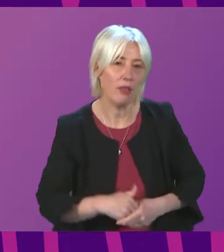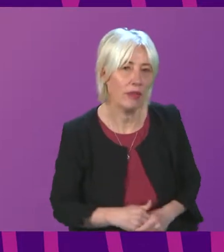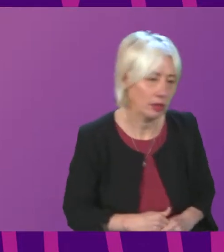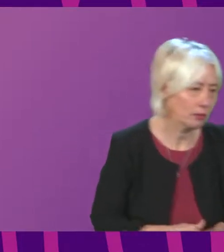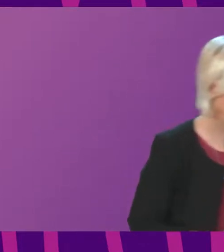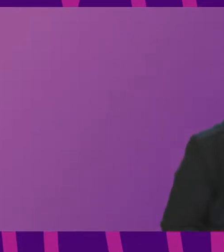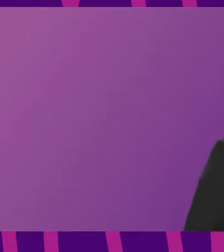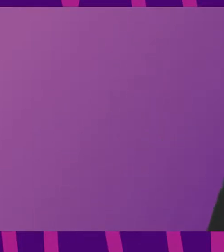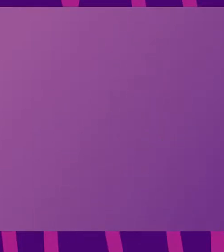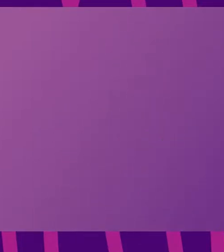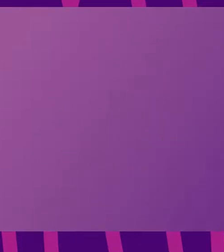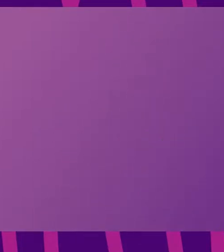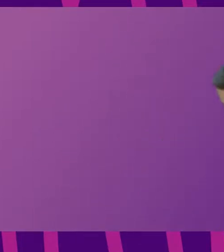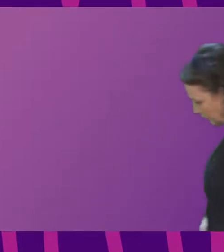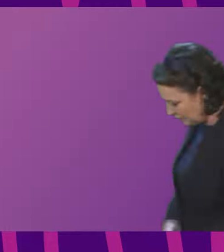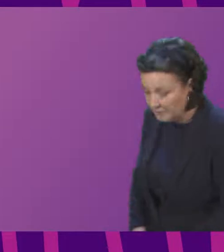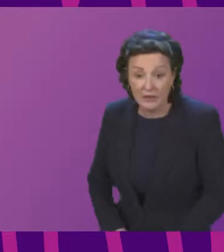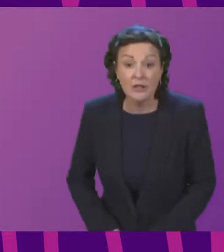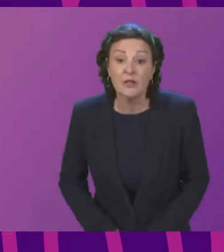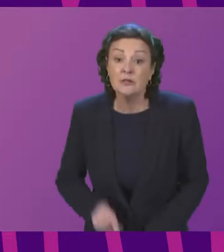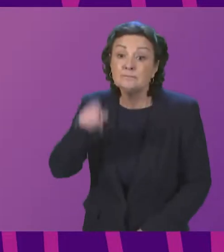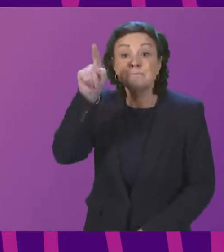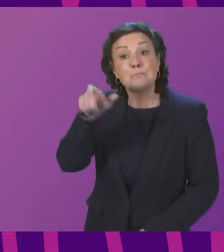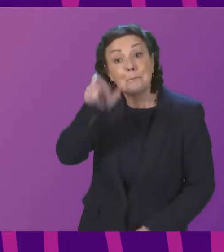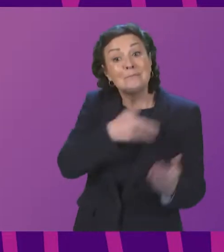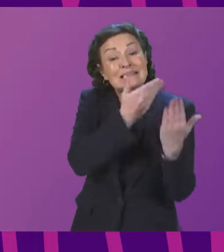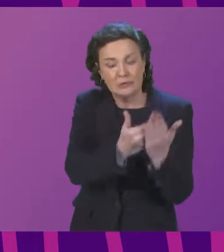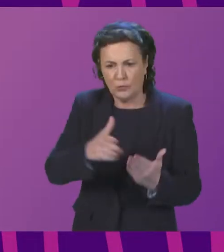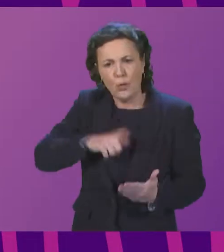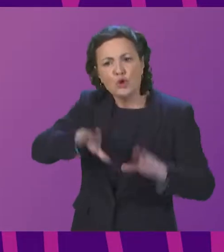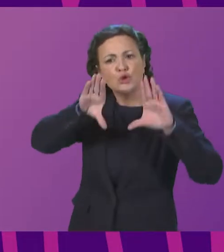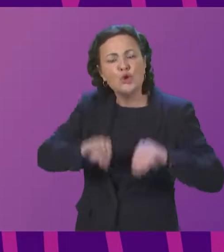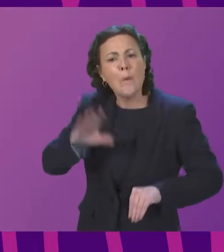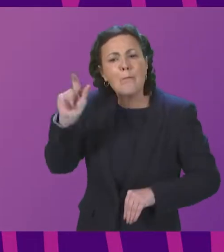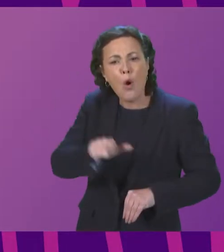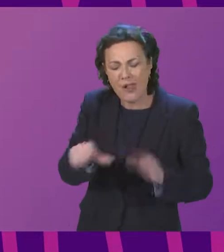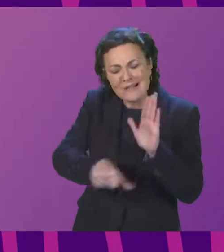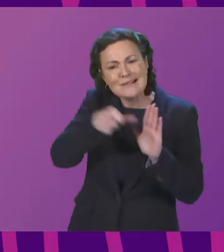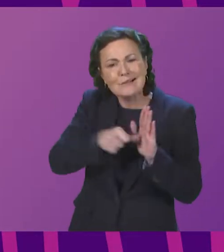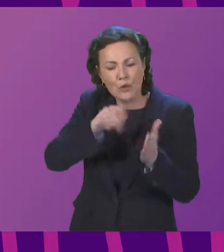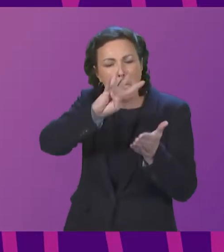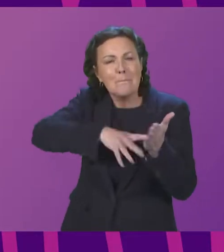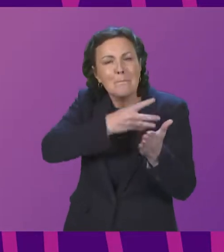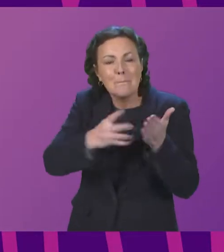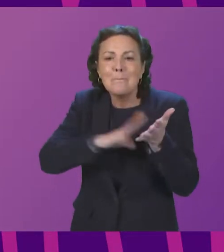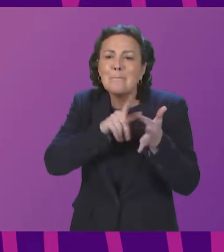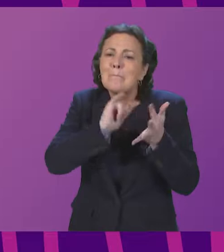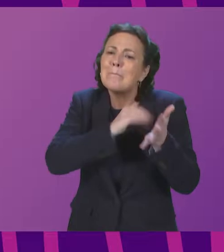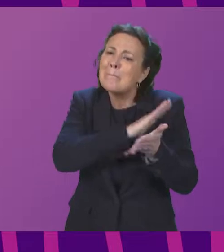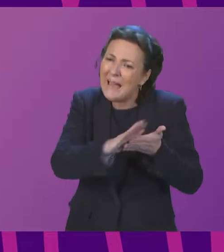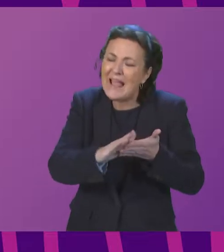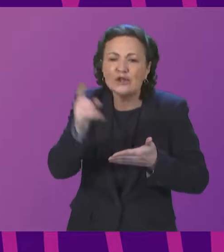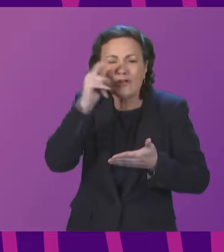suspend all surgical mesh and fixation devices. And this, I again apologize, quite a long preamble